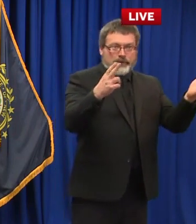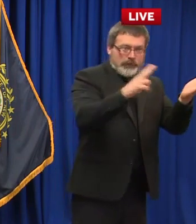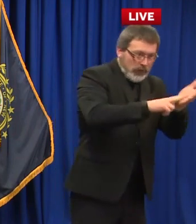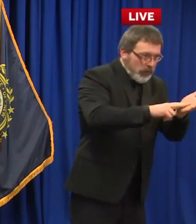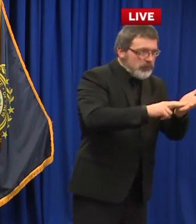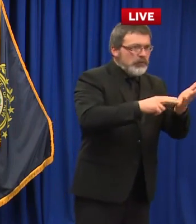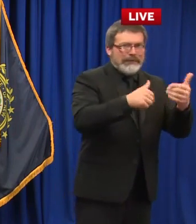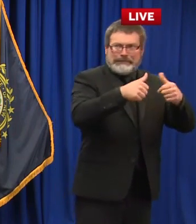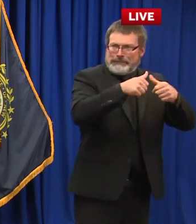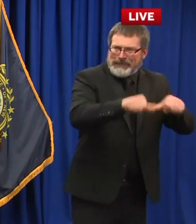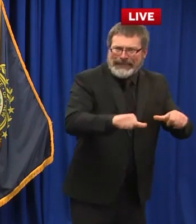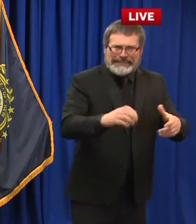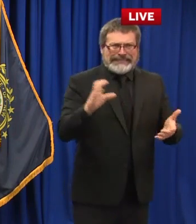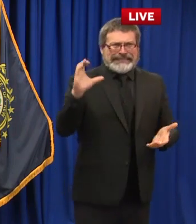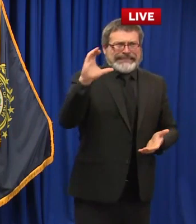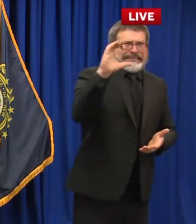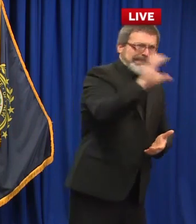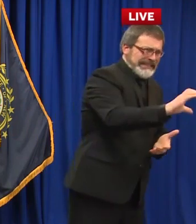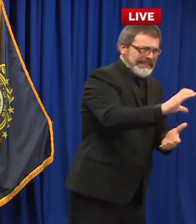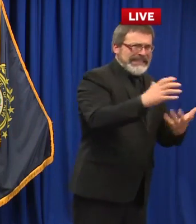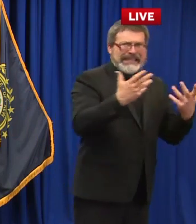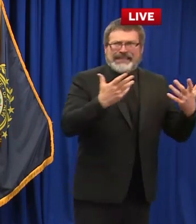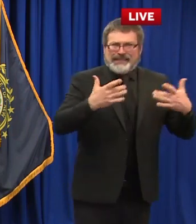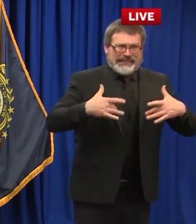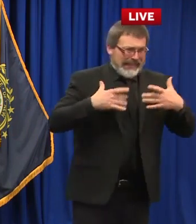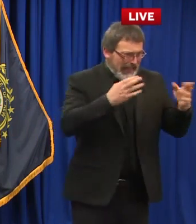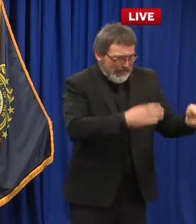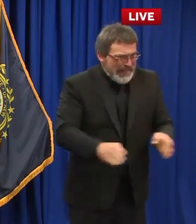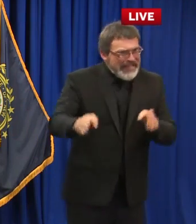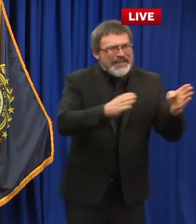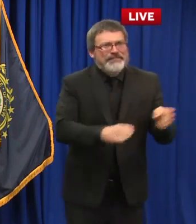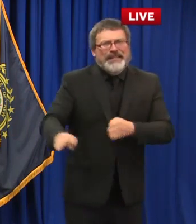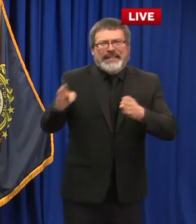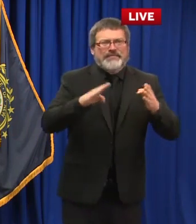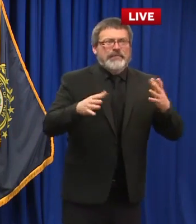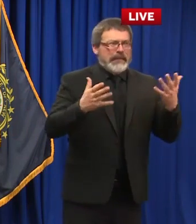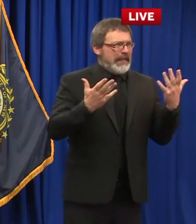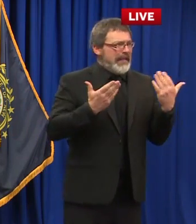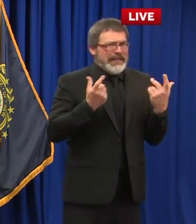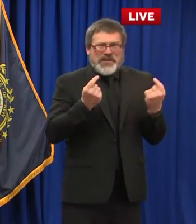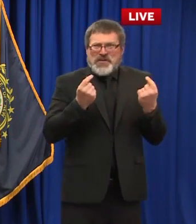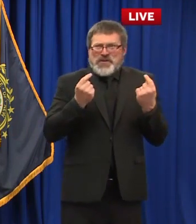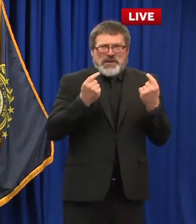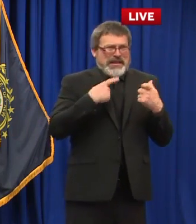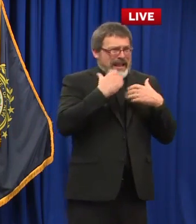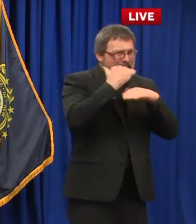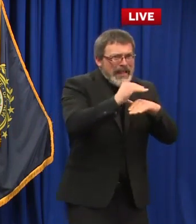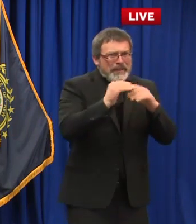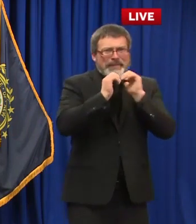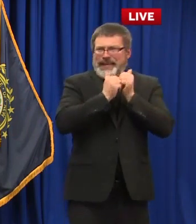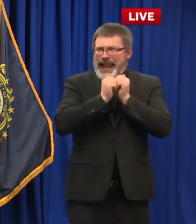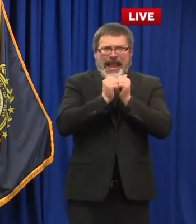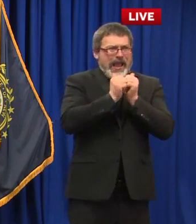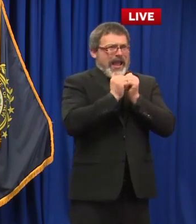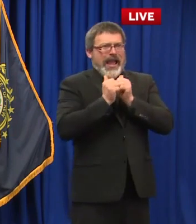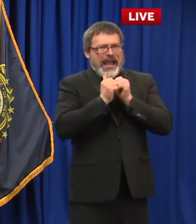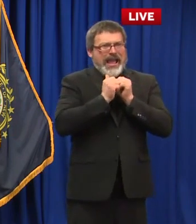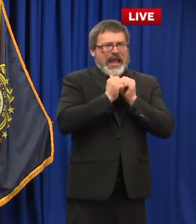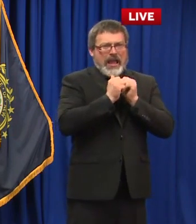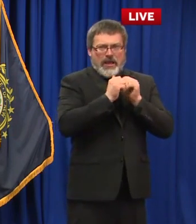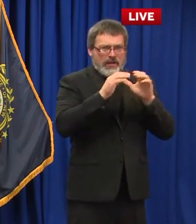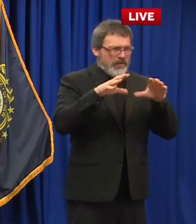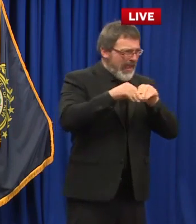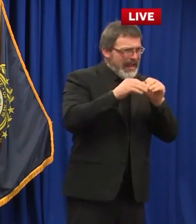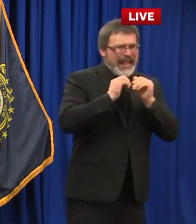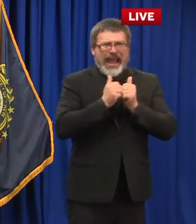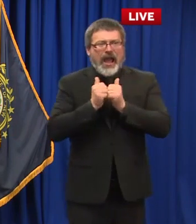and so to maintain that restriction and to find the opportunity to open that up is I think a very big and very important opportunity we've been working